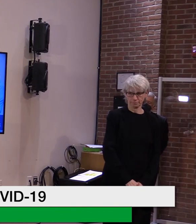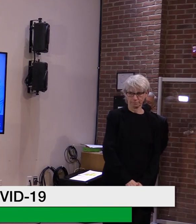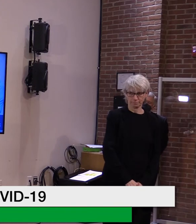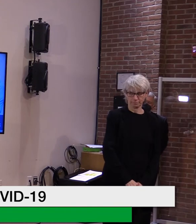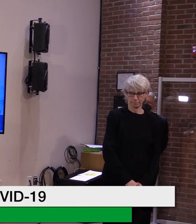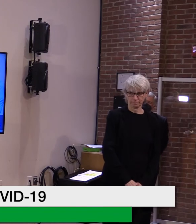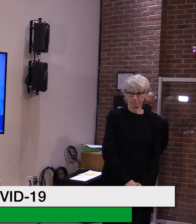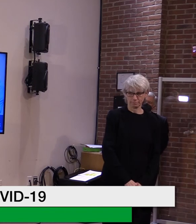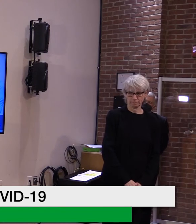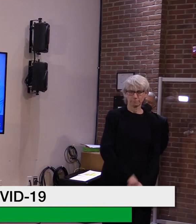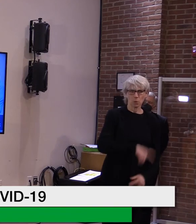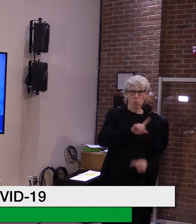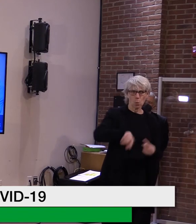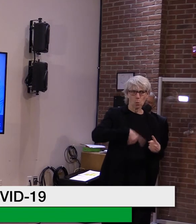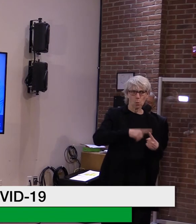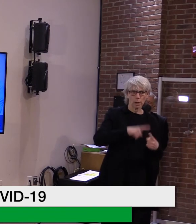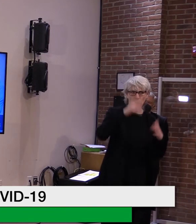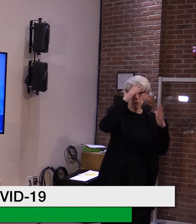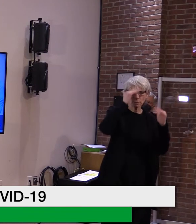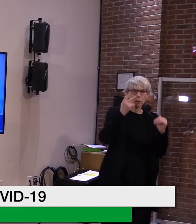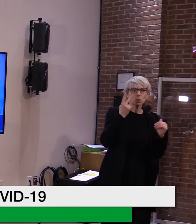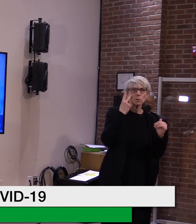Okay, um, when will we expect that data?